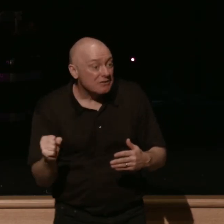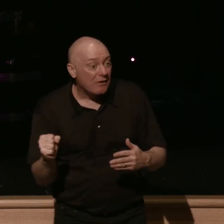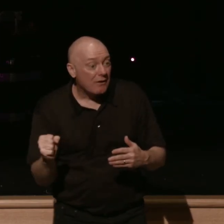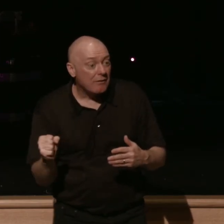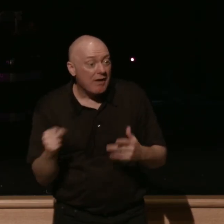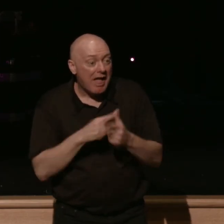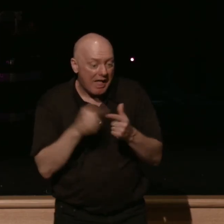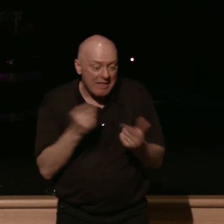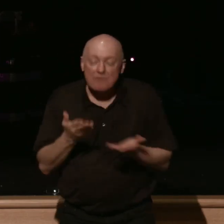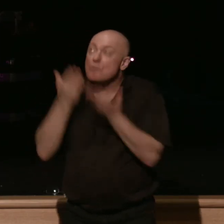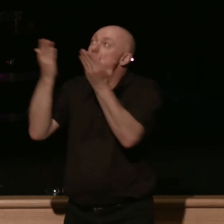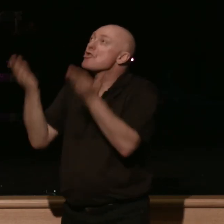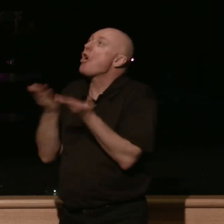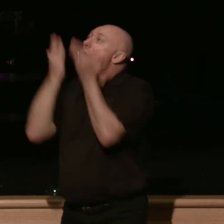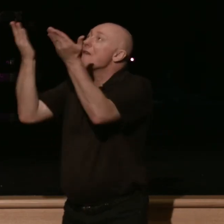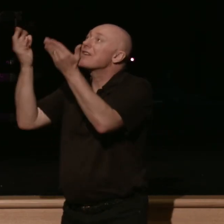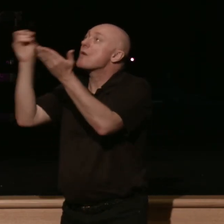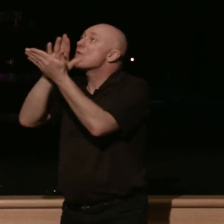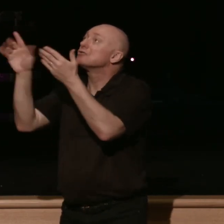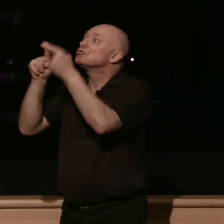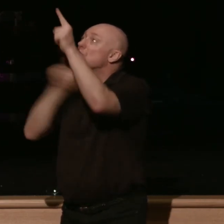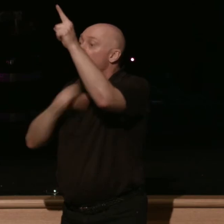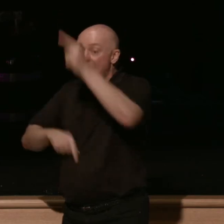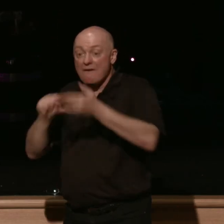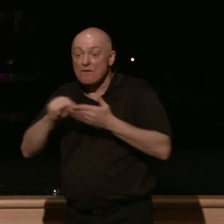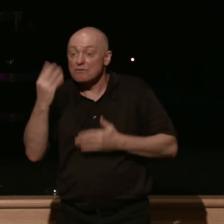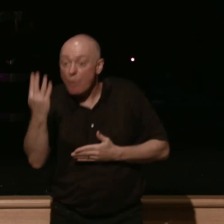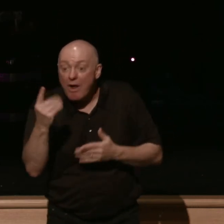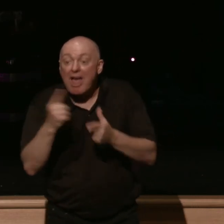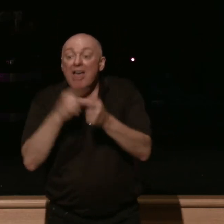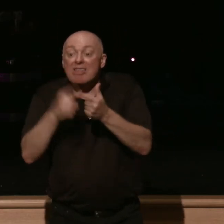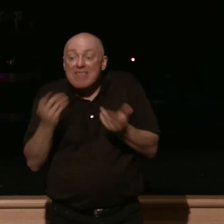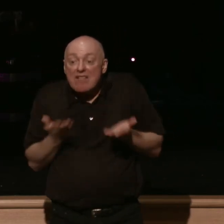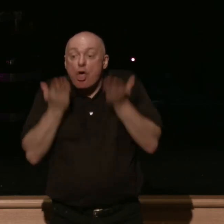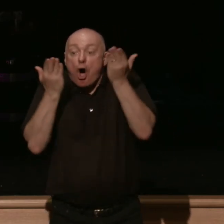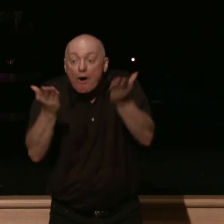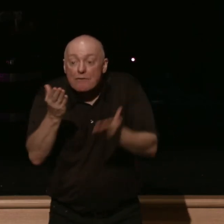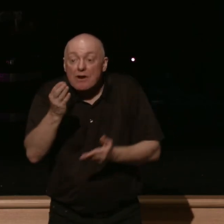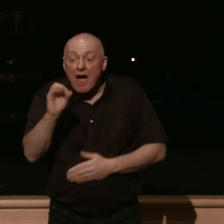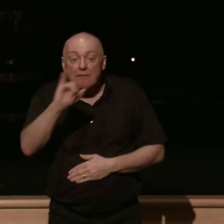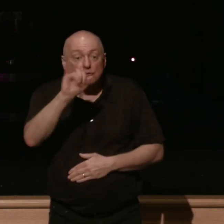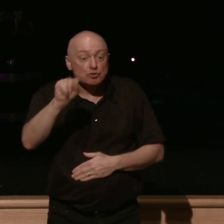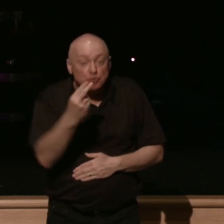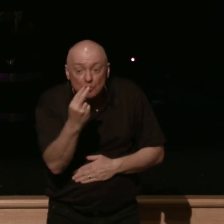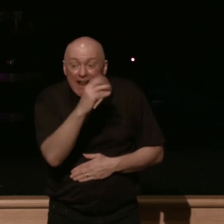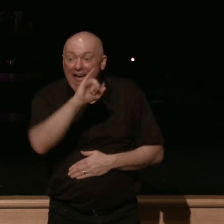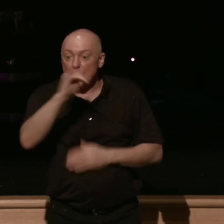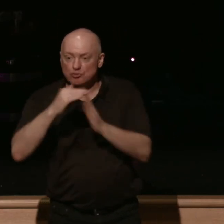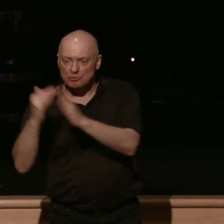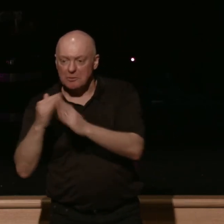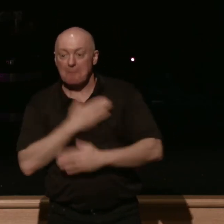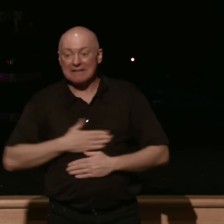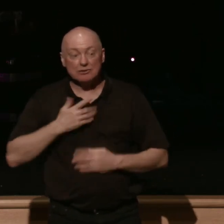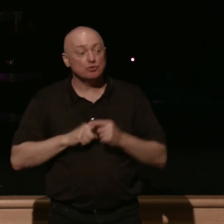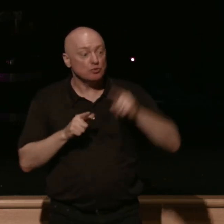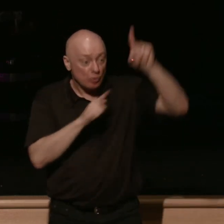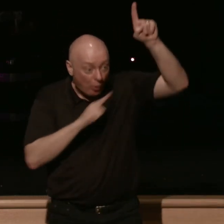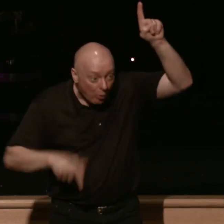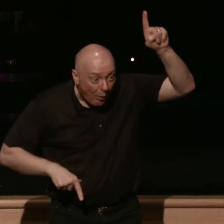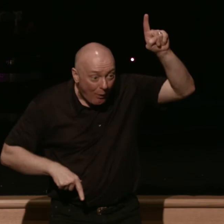offerings and righteousness to the Lord verse 4 then the offering of Judah and Jerusalem will be pleasing to the Lord as in the days